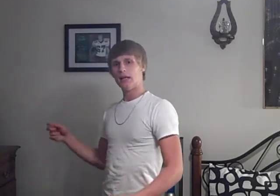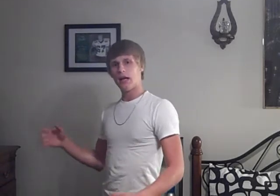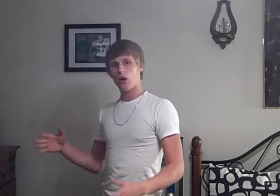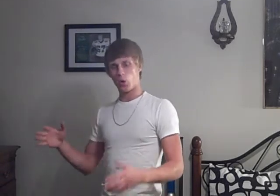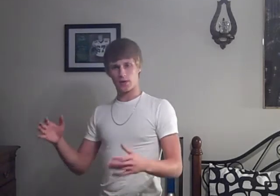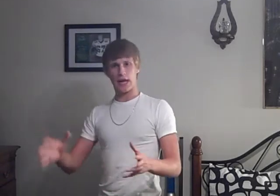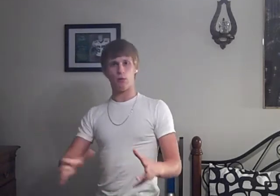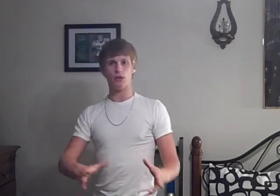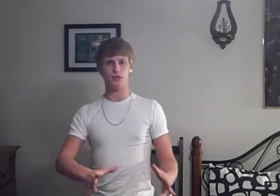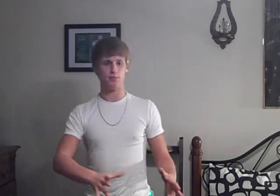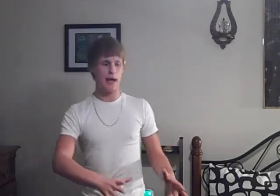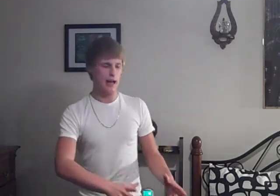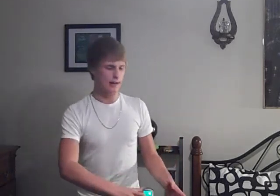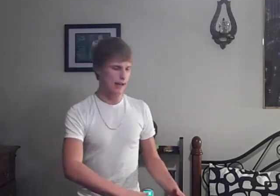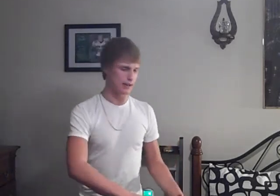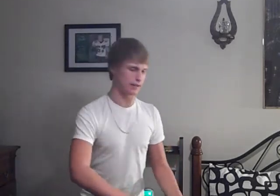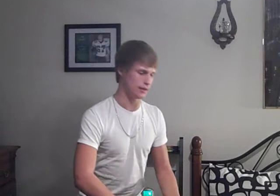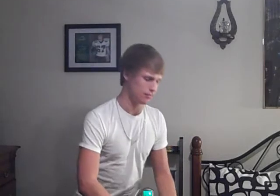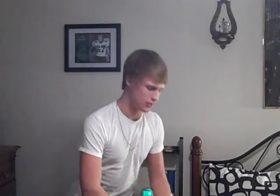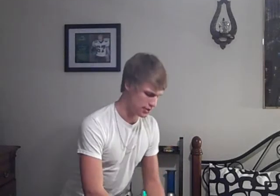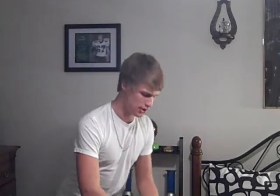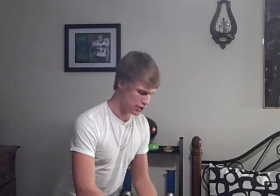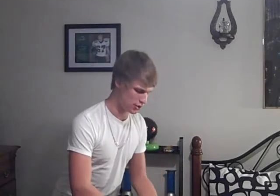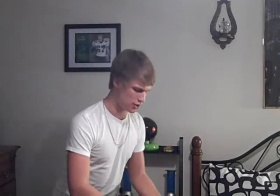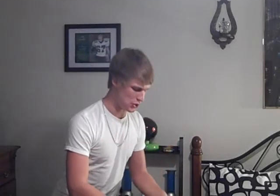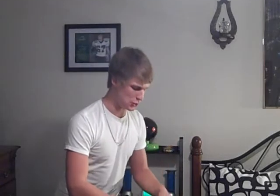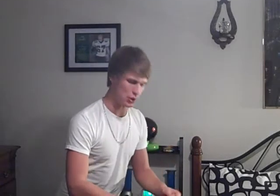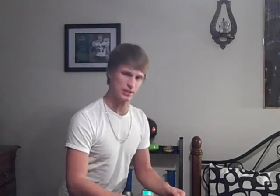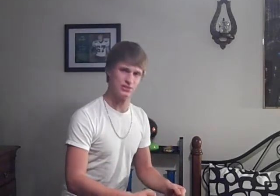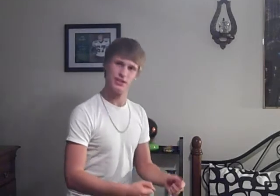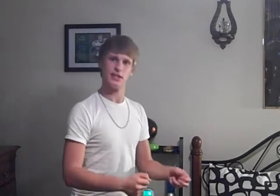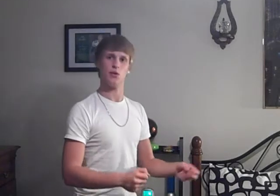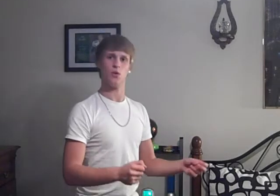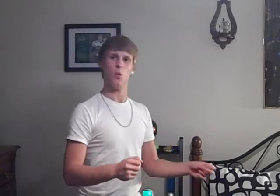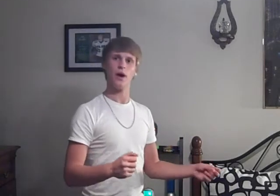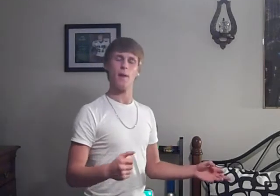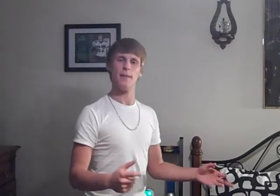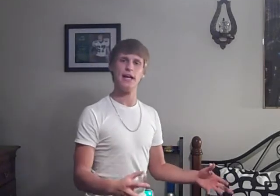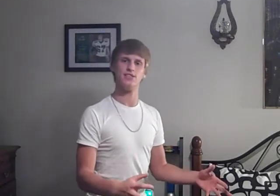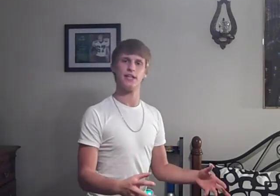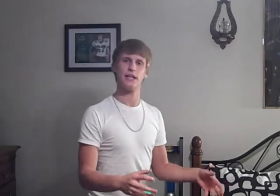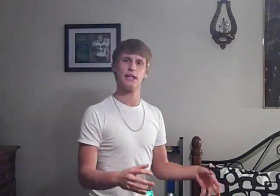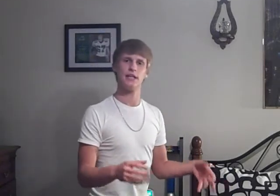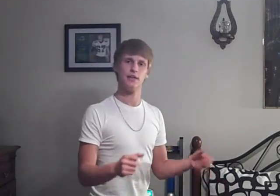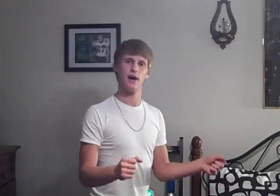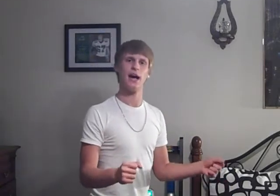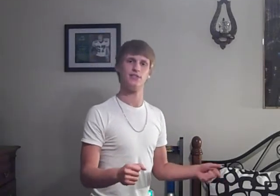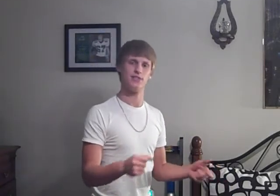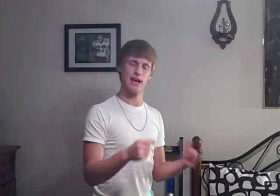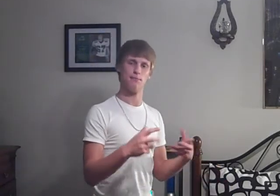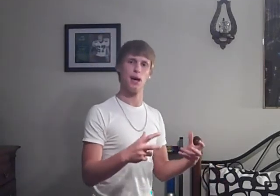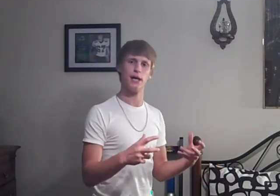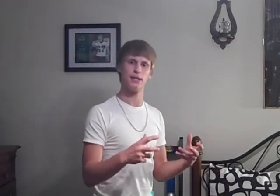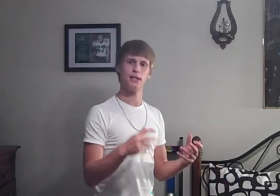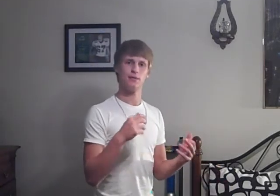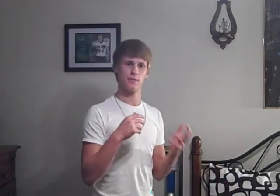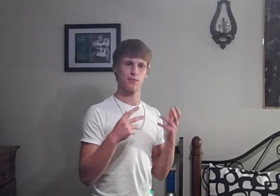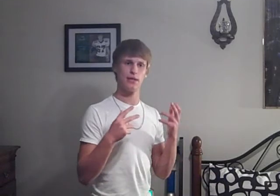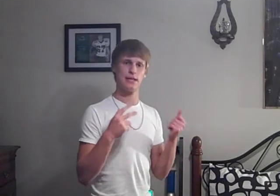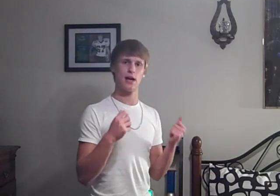Or a gay relative's bag And You look to see What amazing device They have bought From freaking